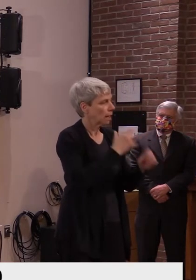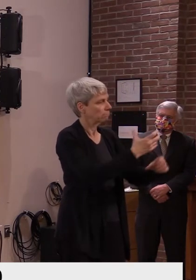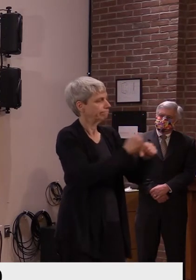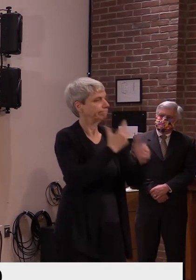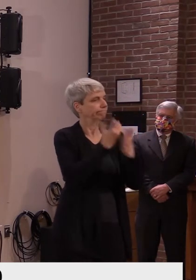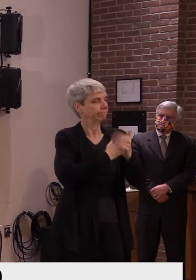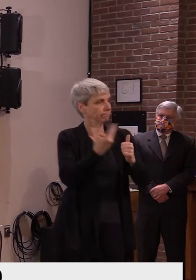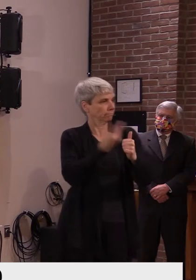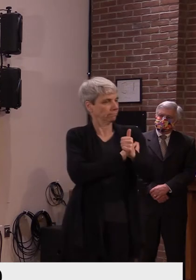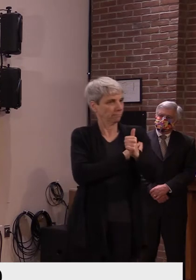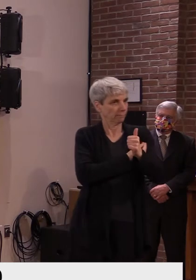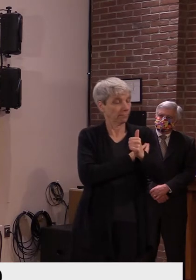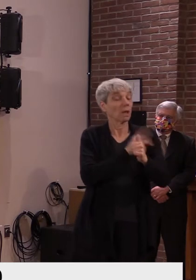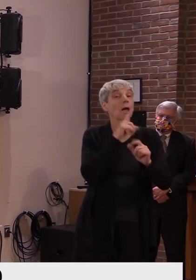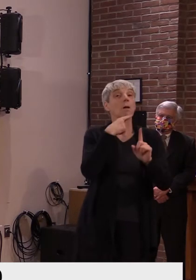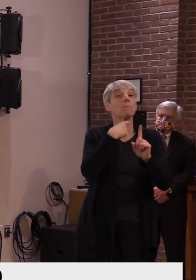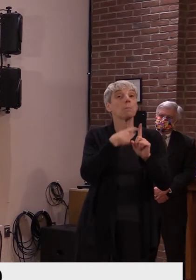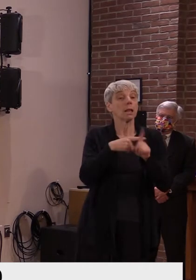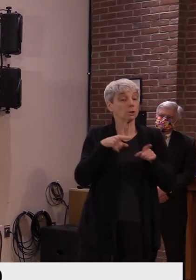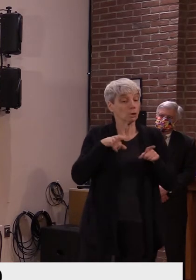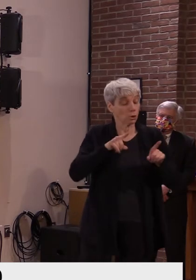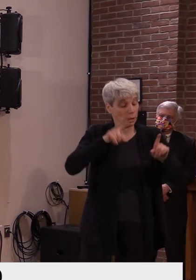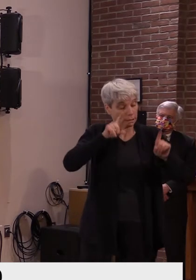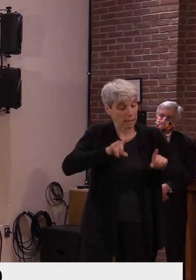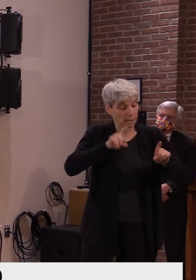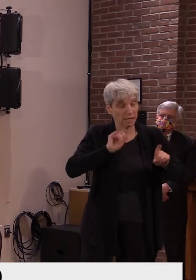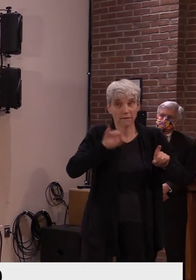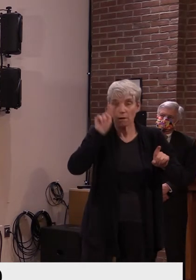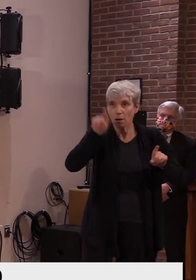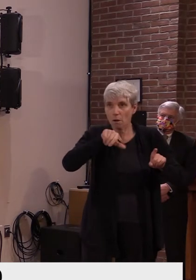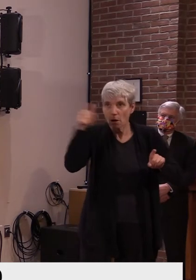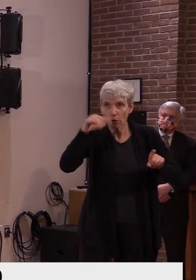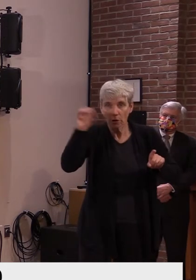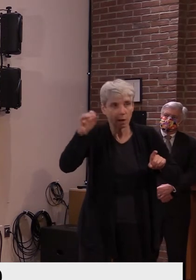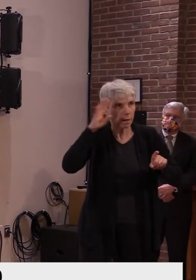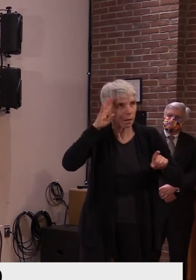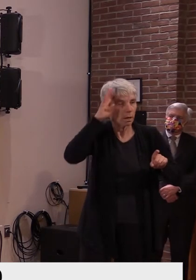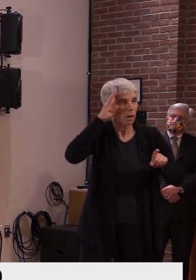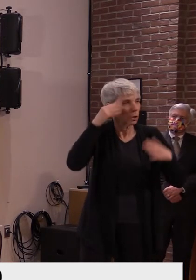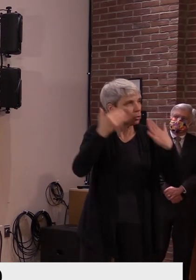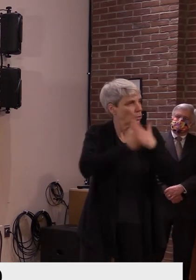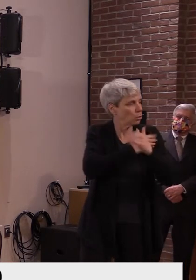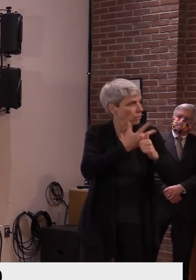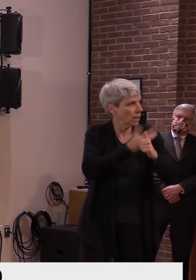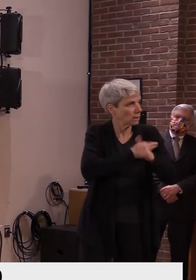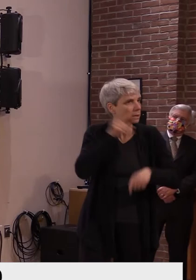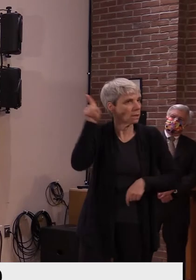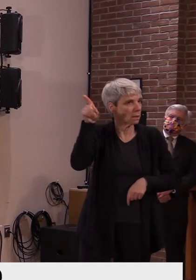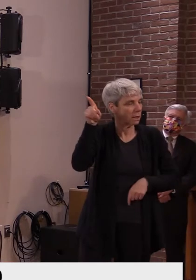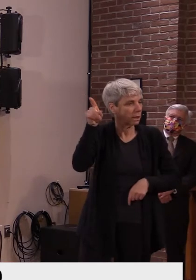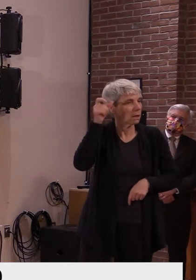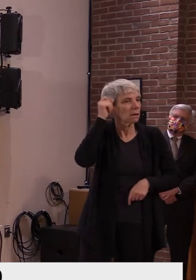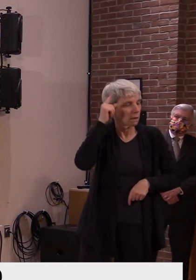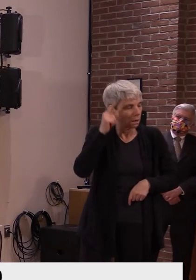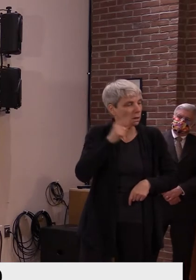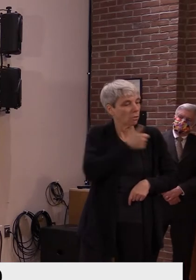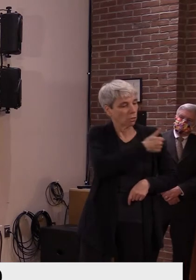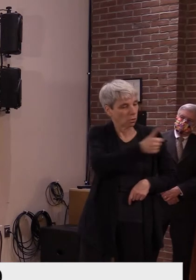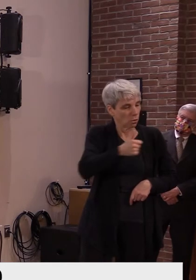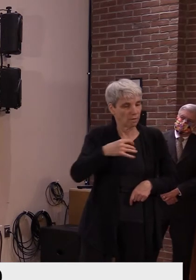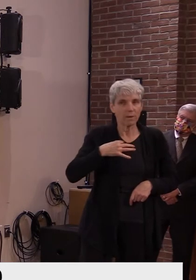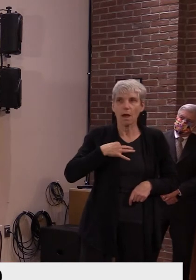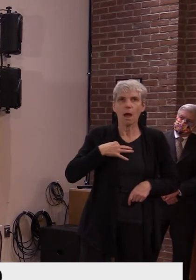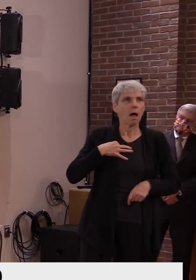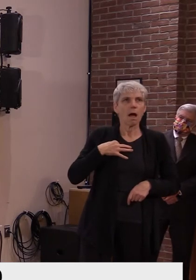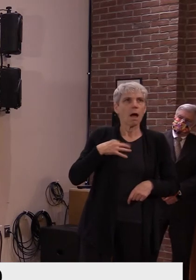coronavirus vaccine comes out while this trial is running, um, as in any trial, um, volunteers are always able